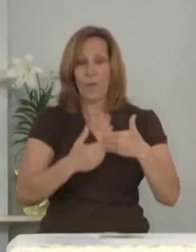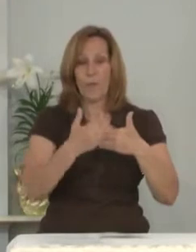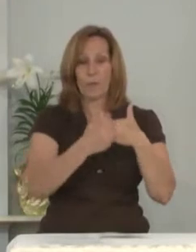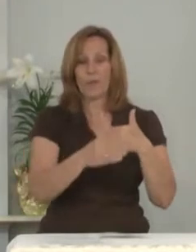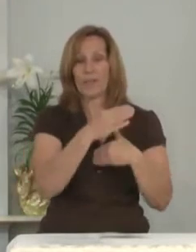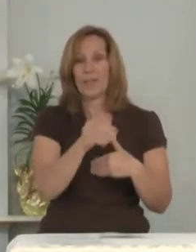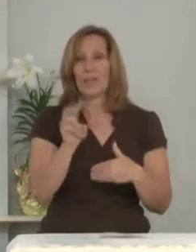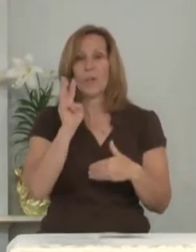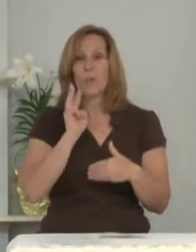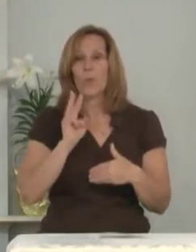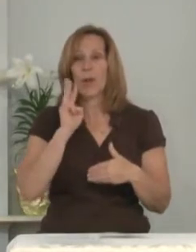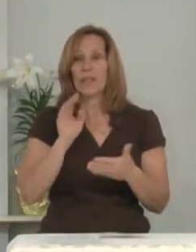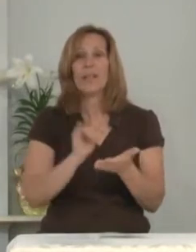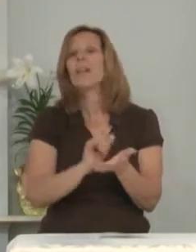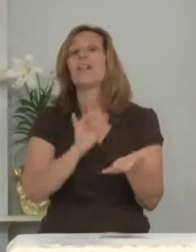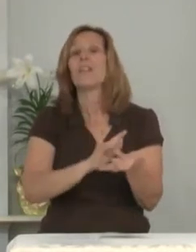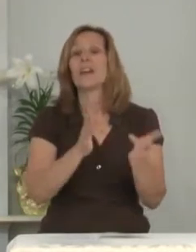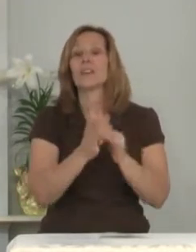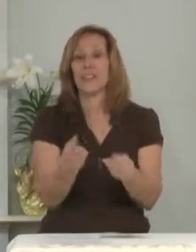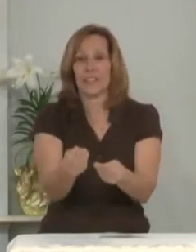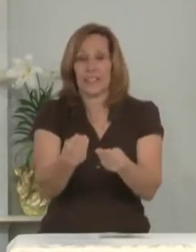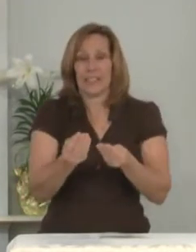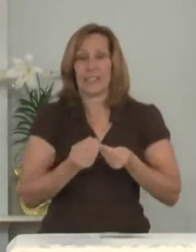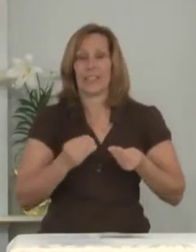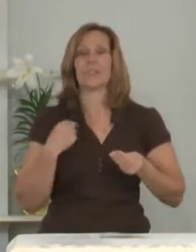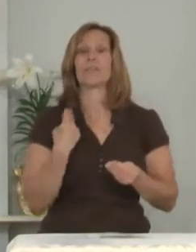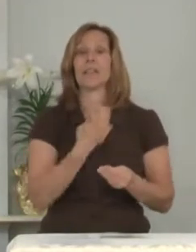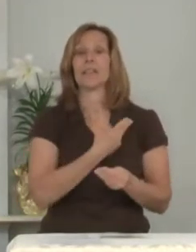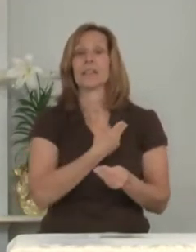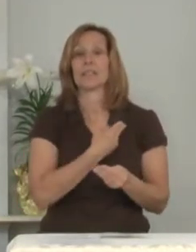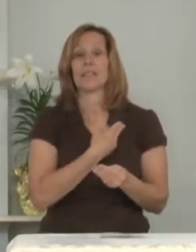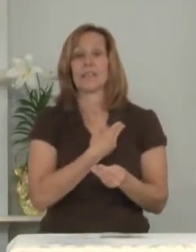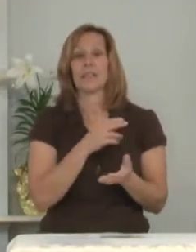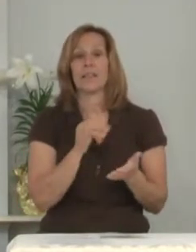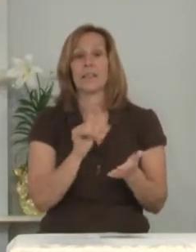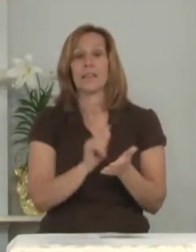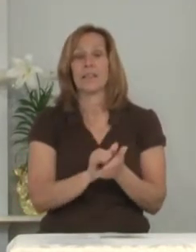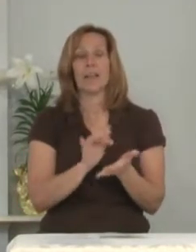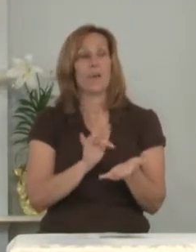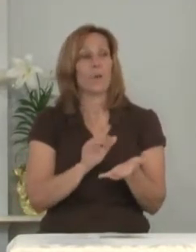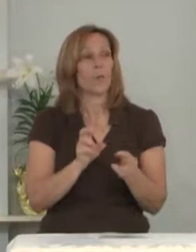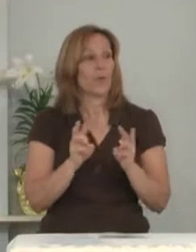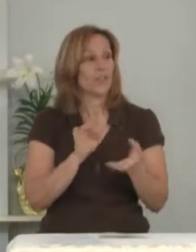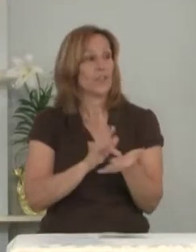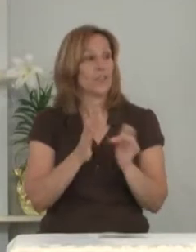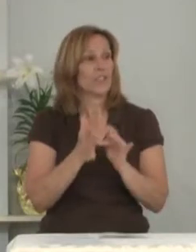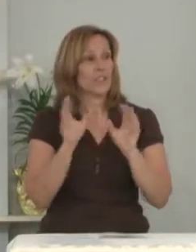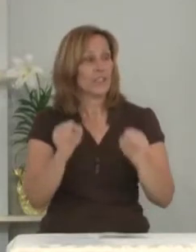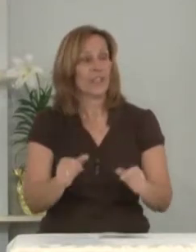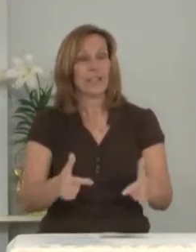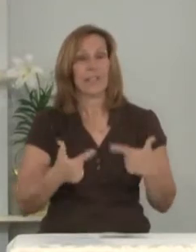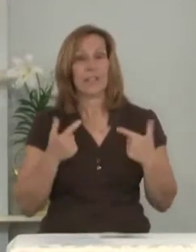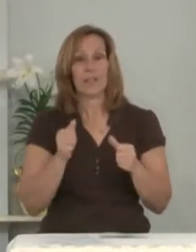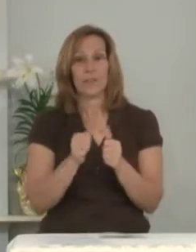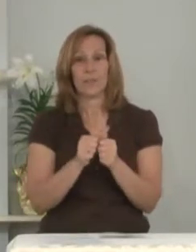and the wine that Jesus gives us so that he can live in us